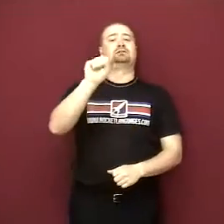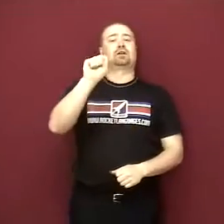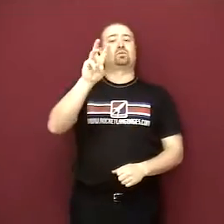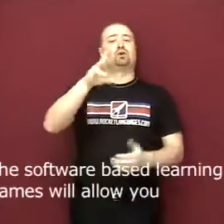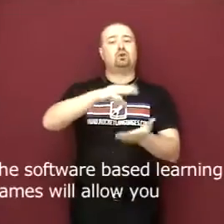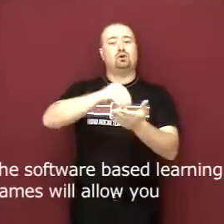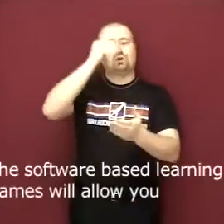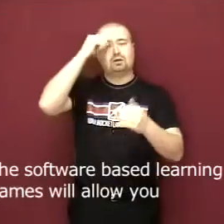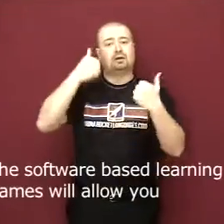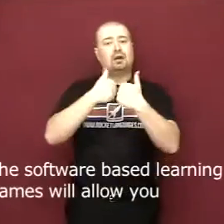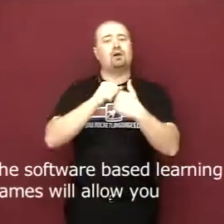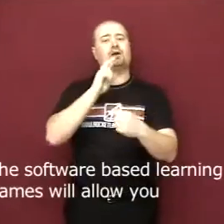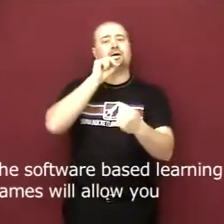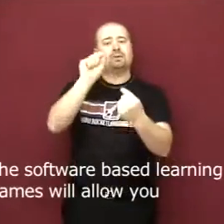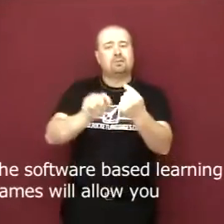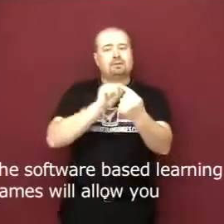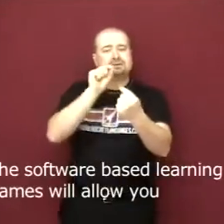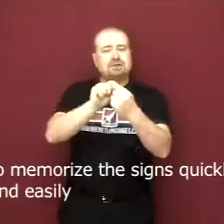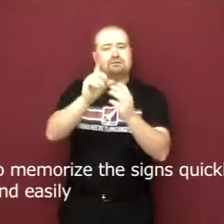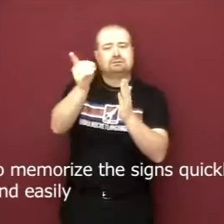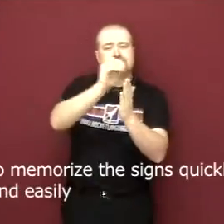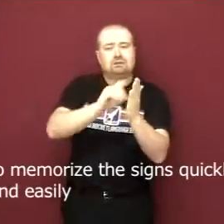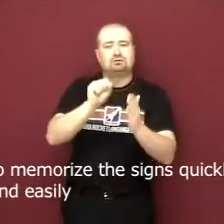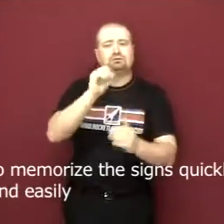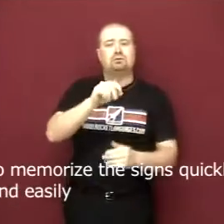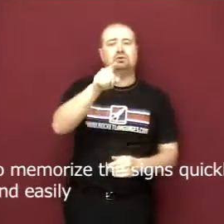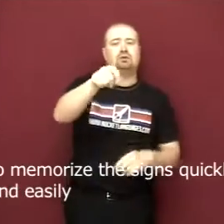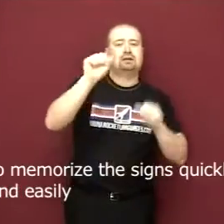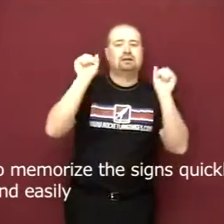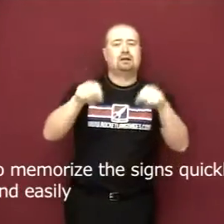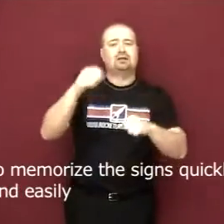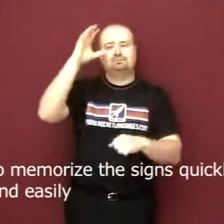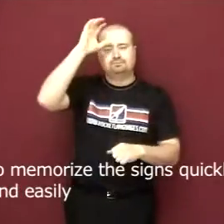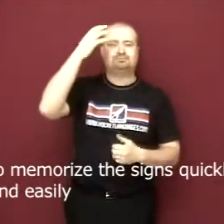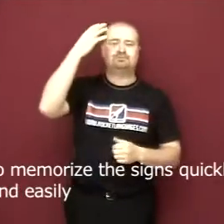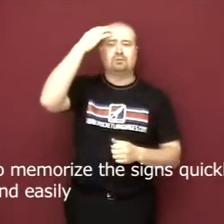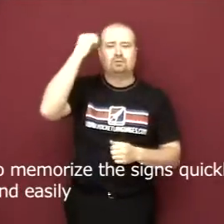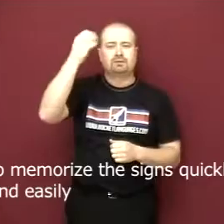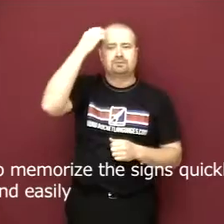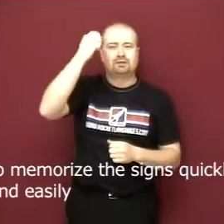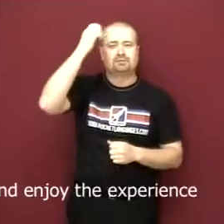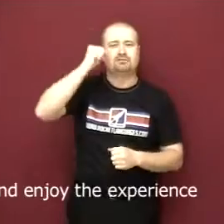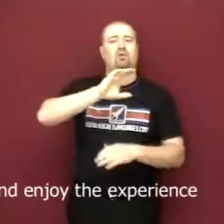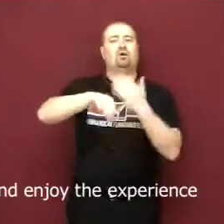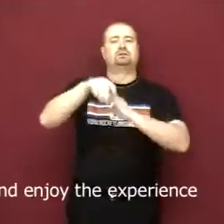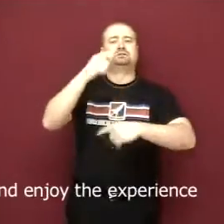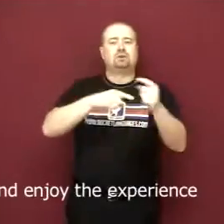The software-based learning games will allow you to memorize the signs quickly and easily and enjoy the